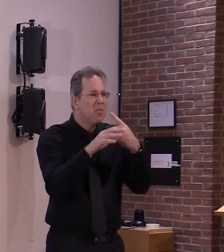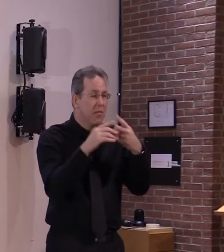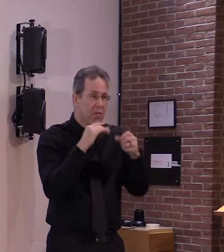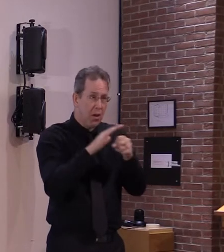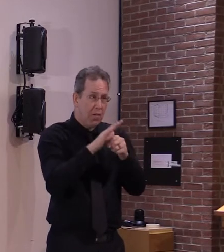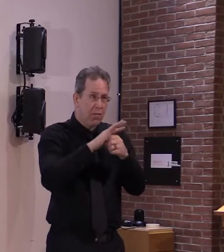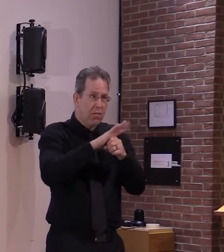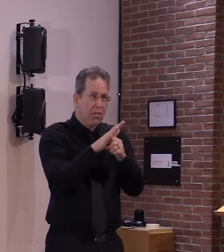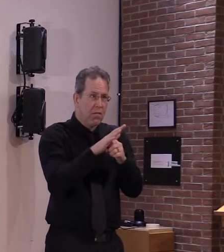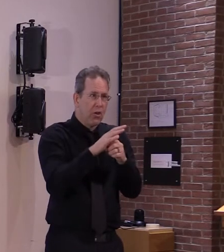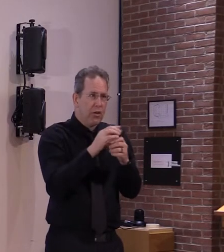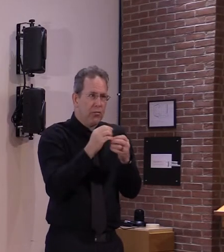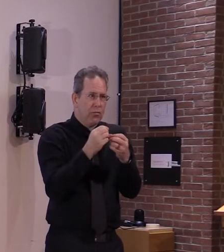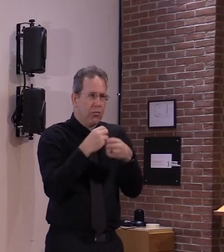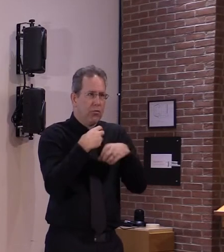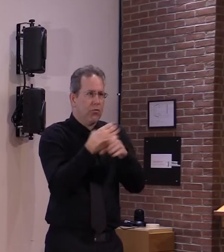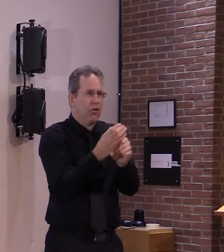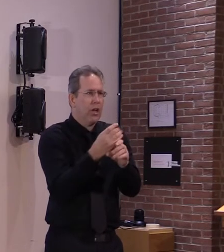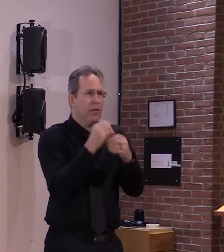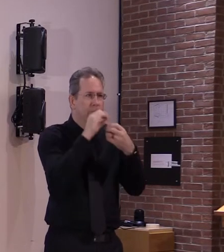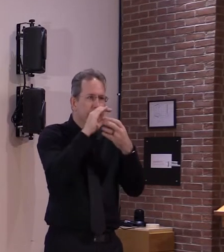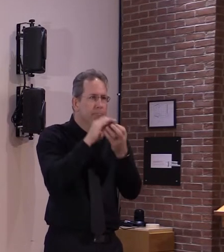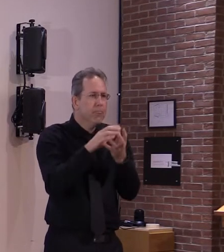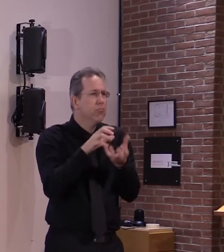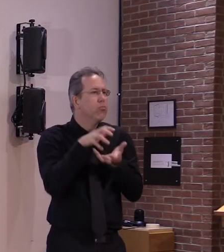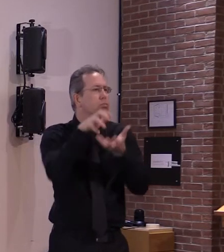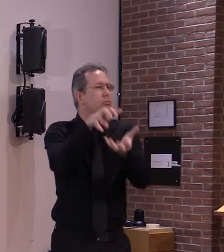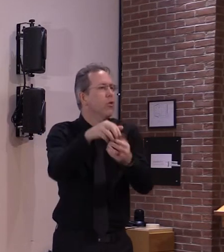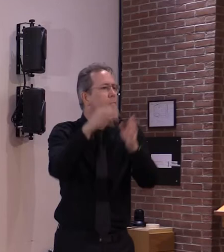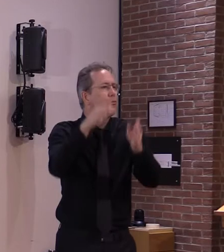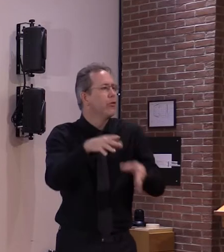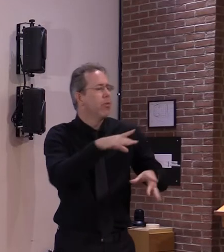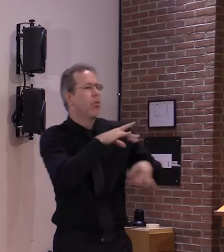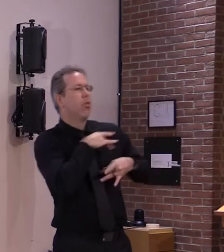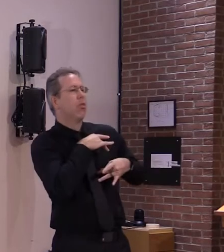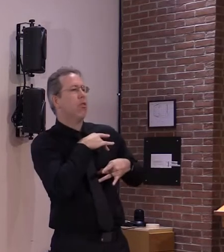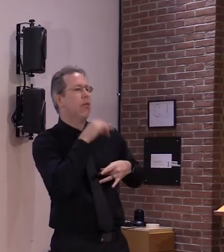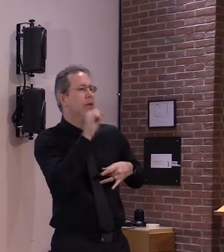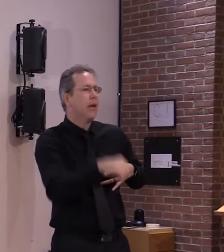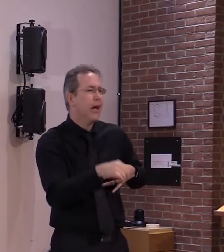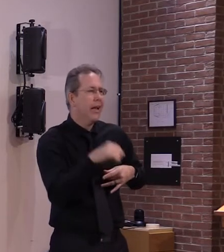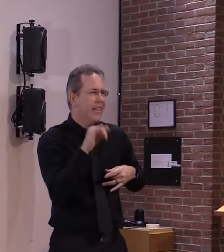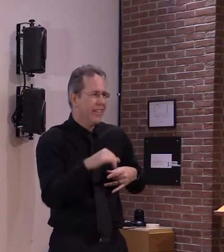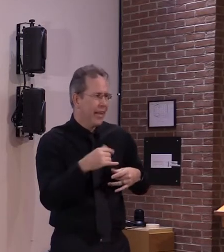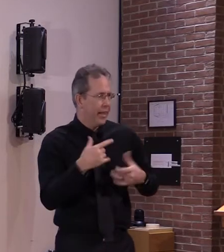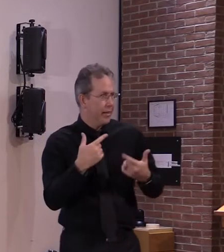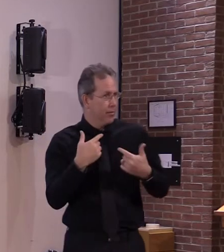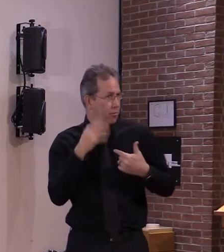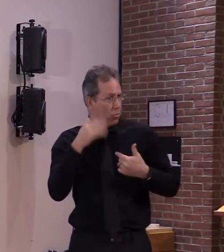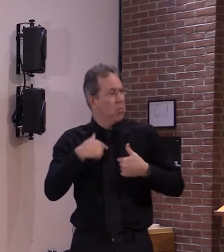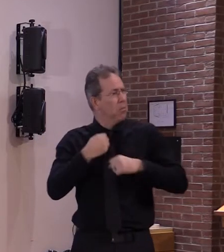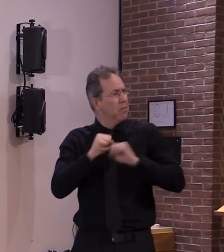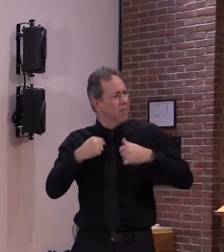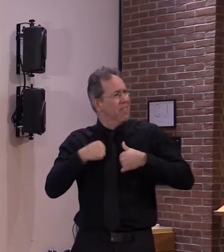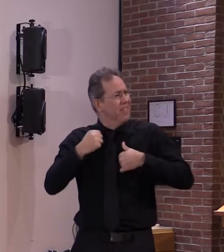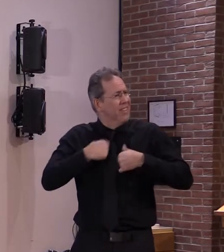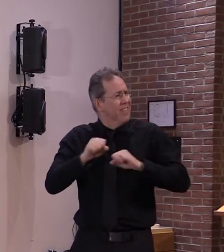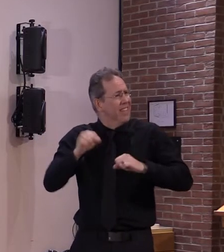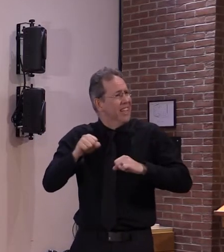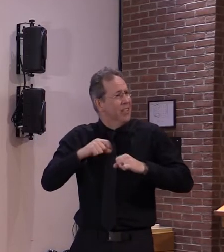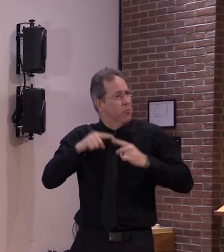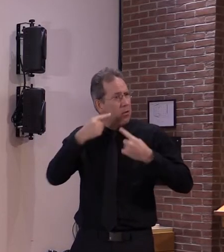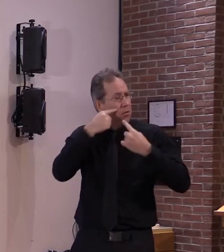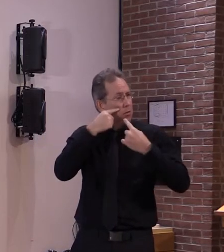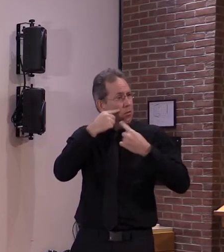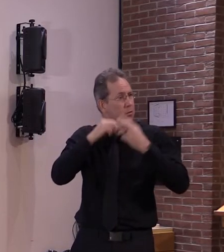might be able to transmit replicating active virus to others we just don't know enough yet and